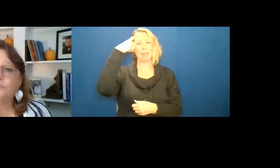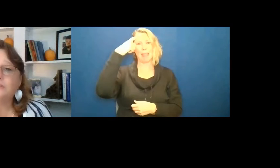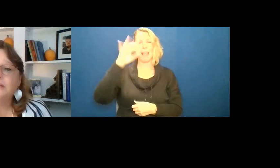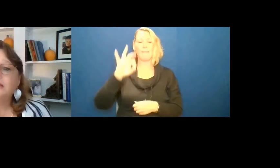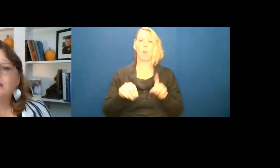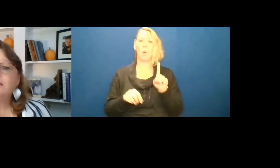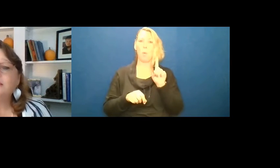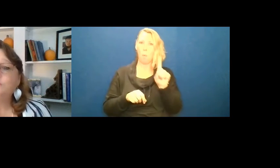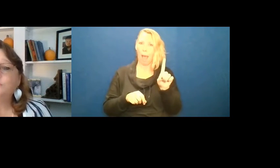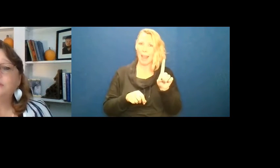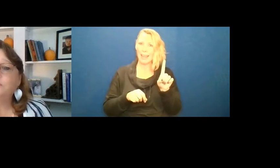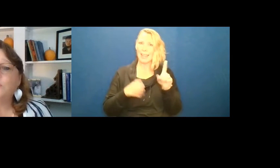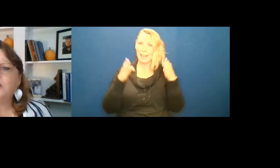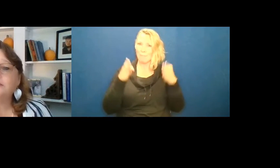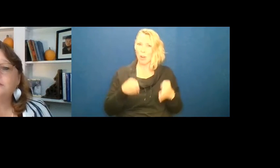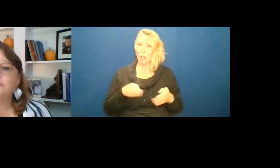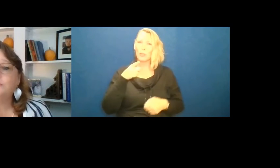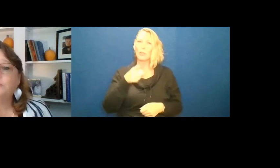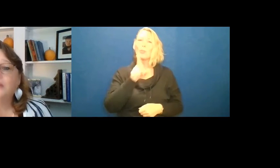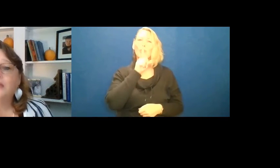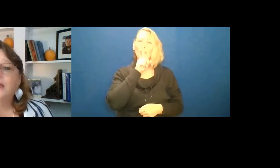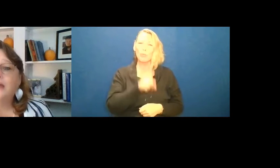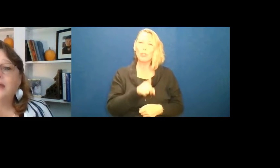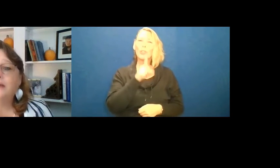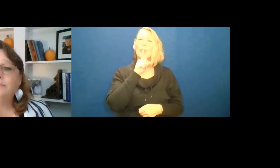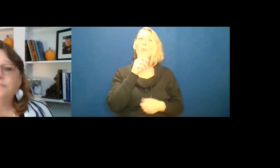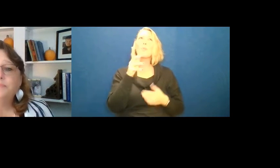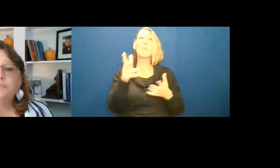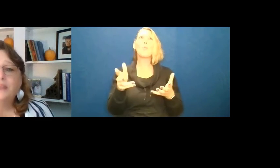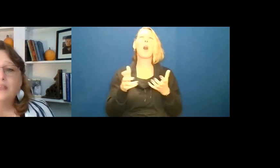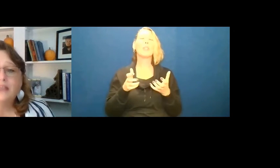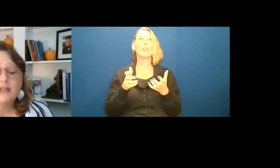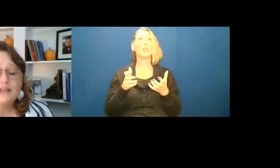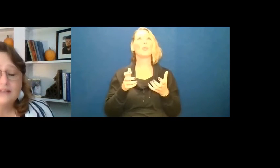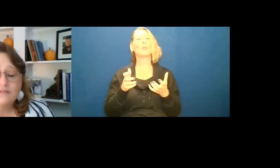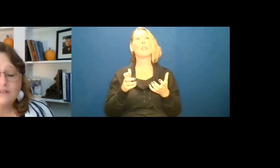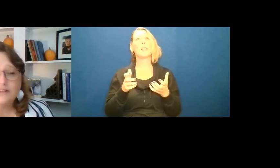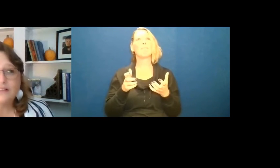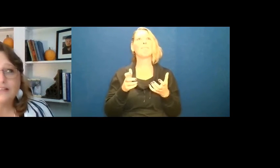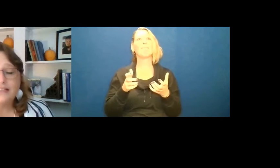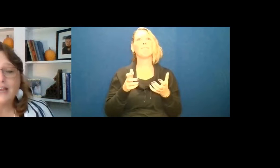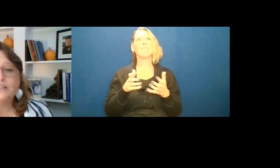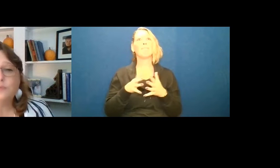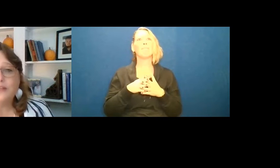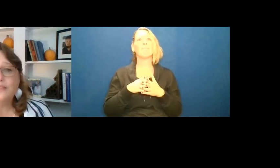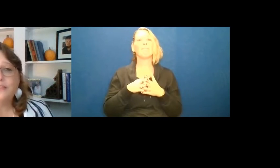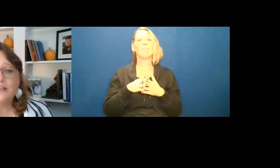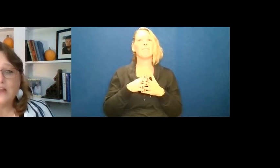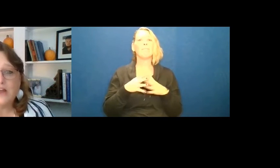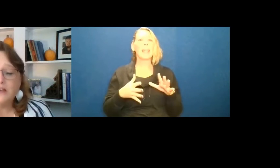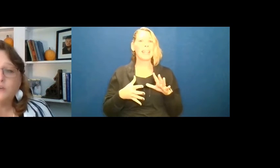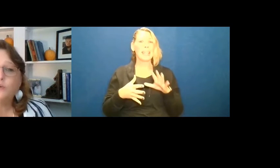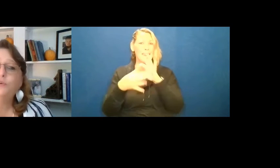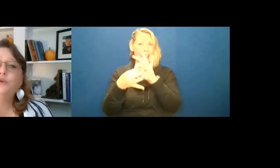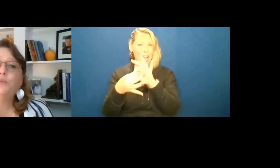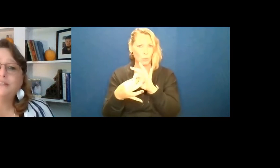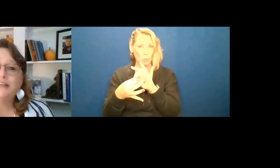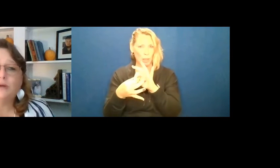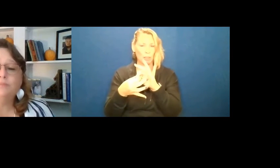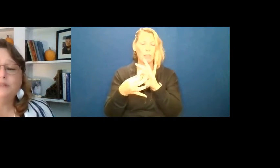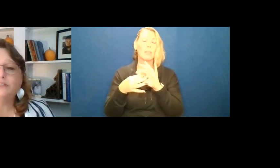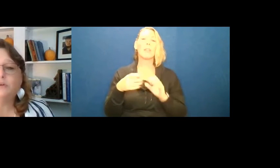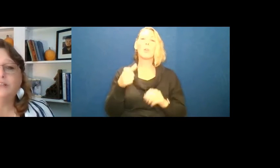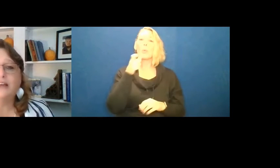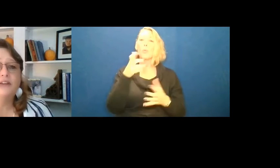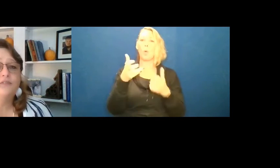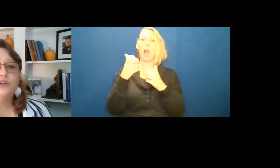individual that you really want to connect with on who you want